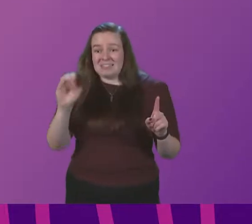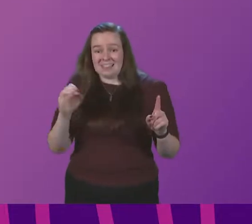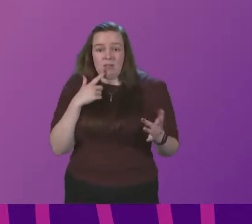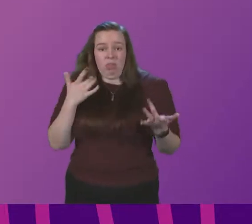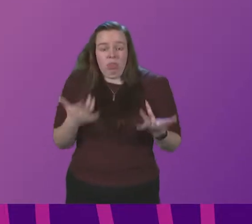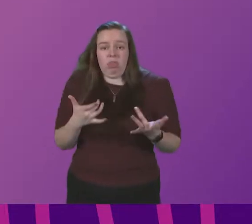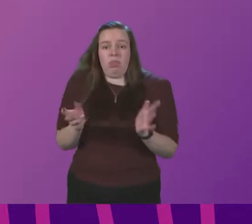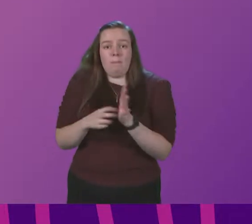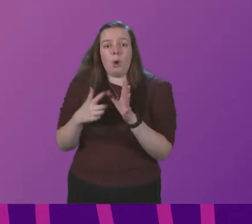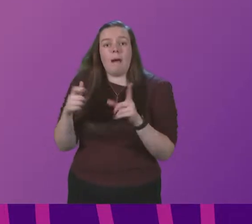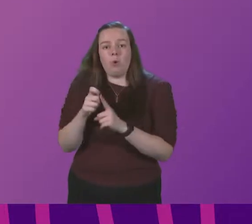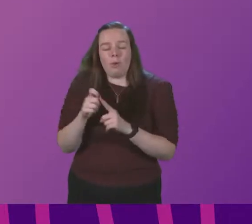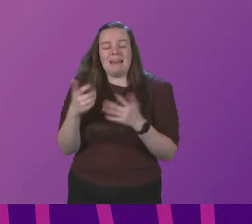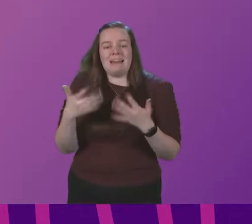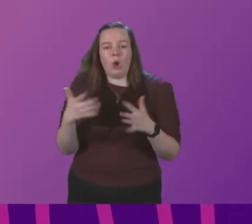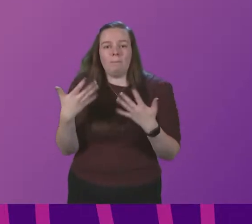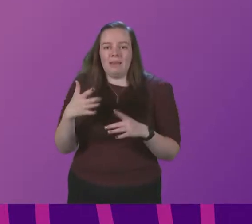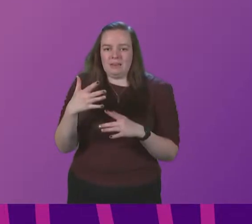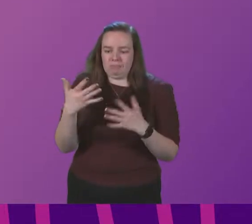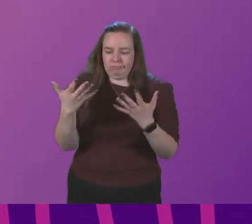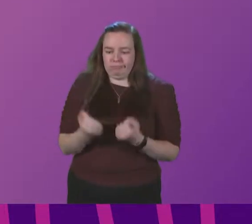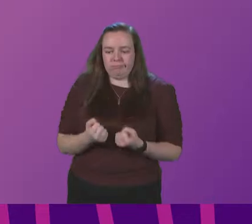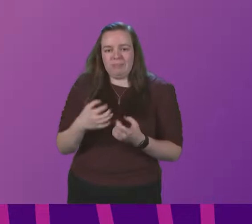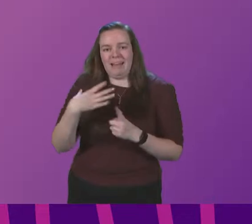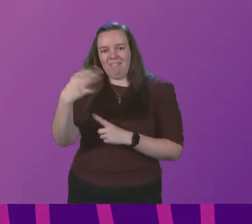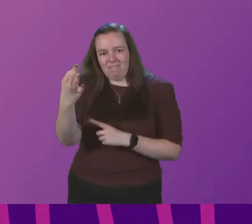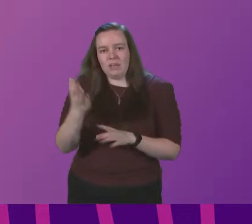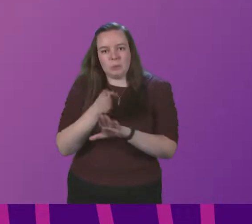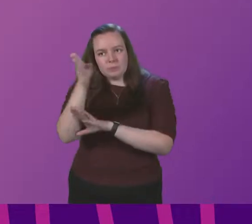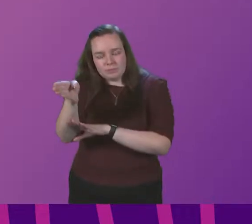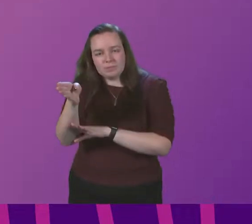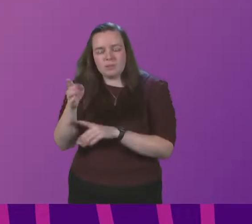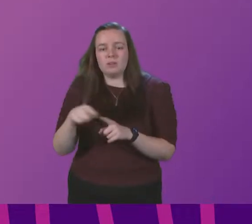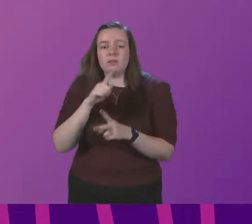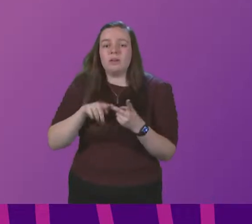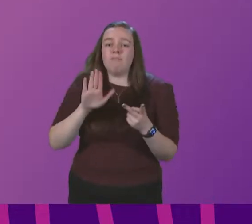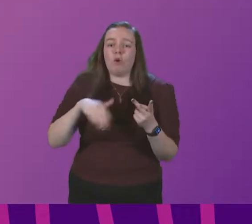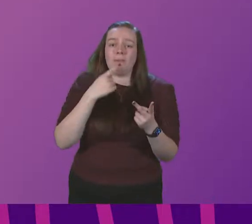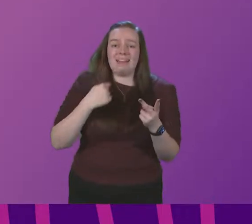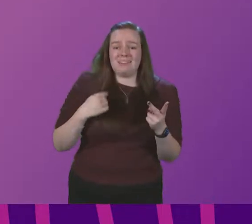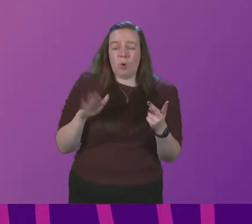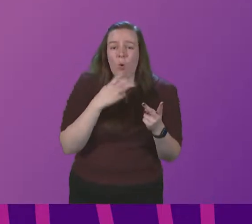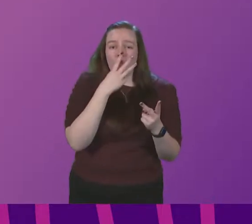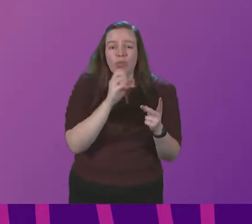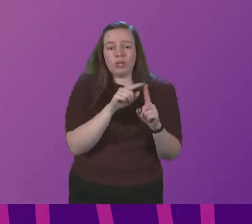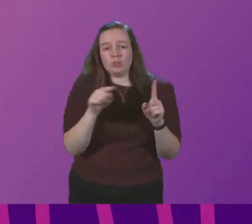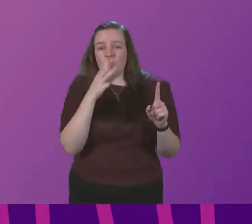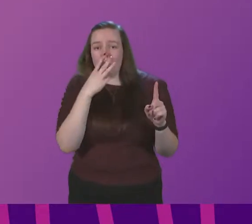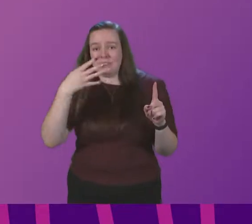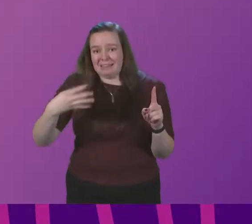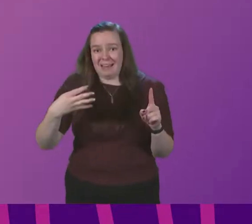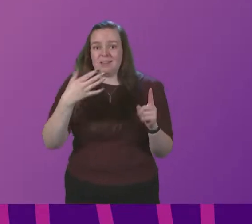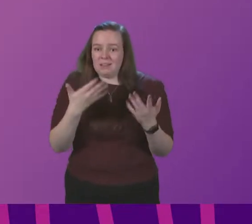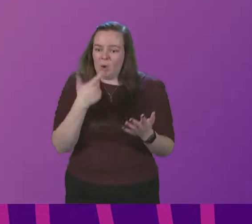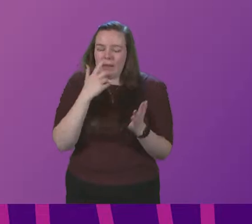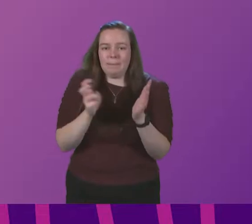already booked an appointment has now received an invitation to do so. In addition, since yesterday, all 30 to 39-year-olds have been able to